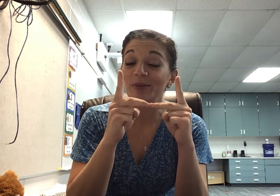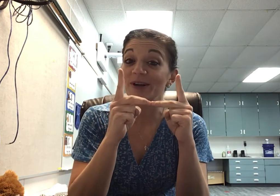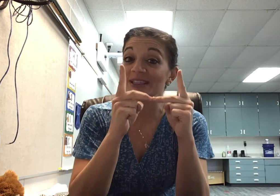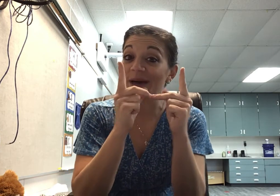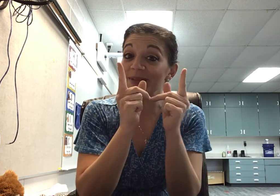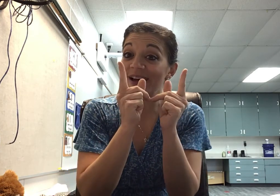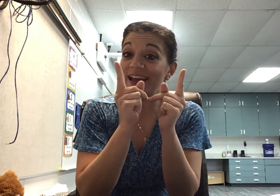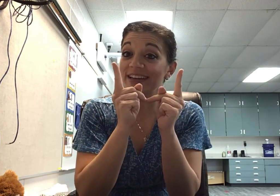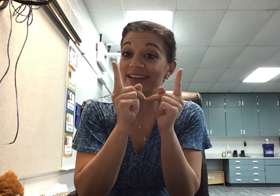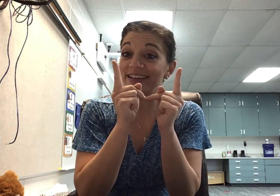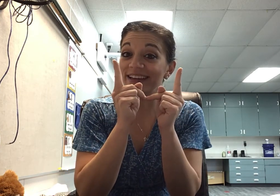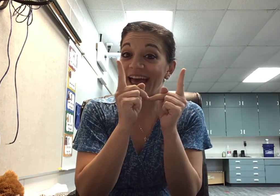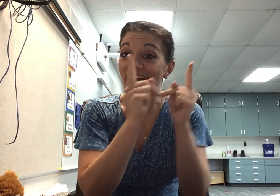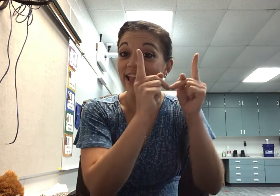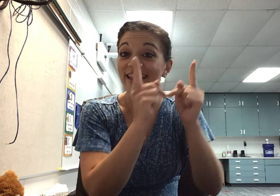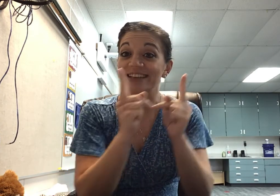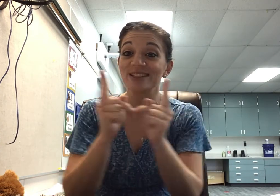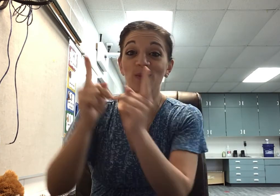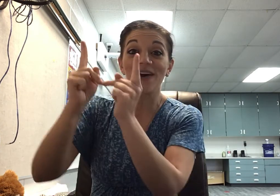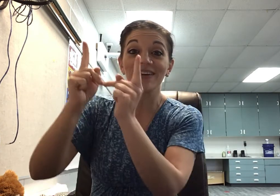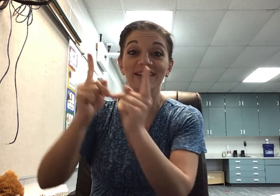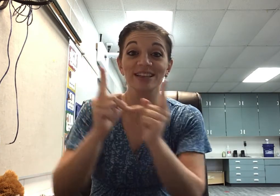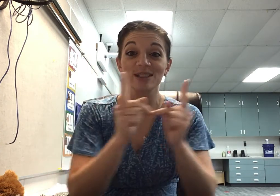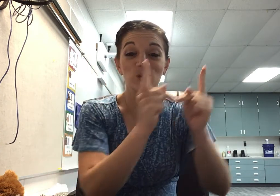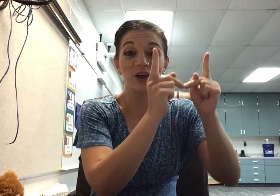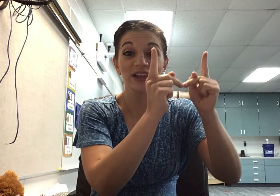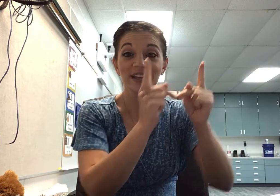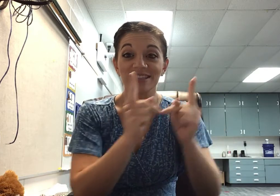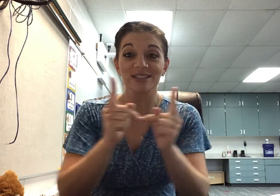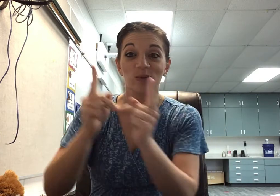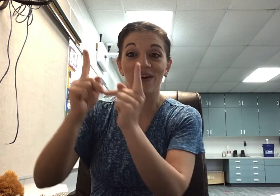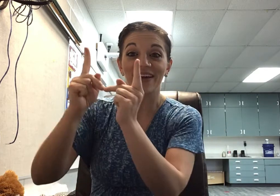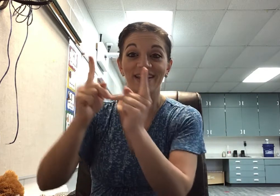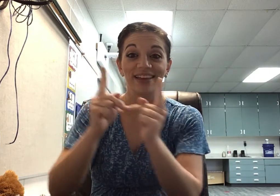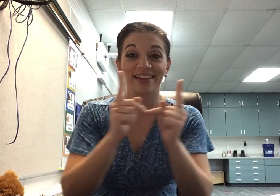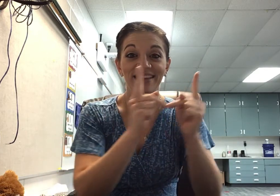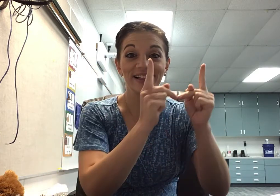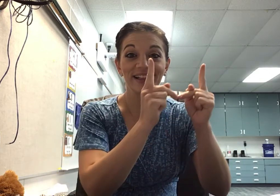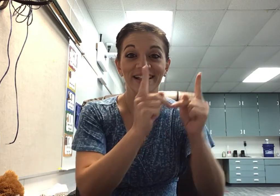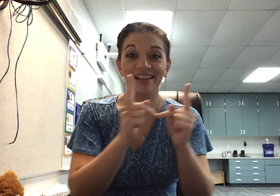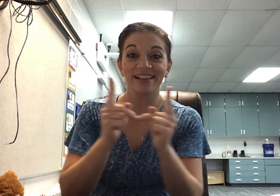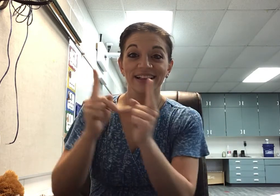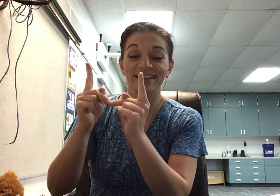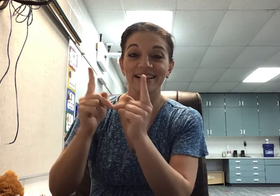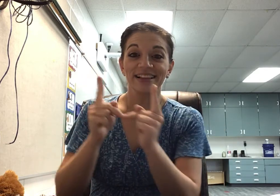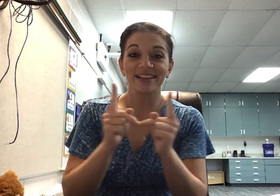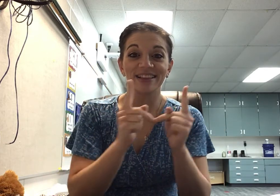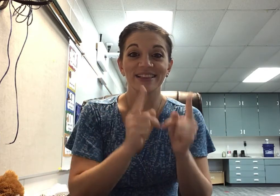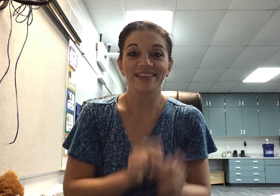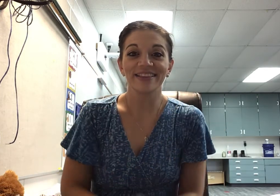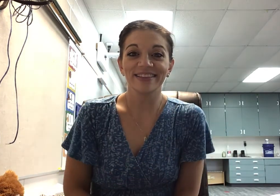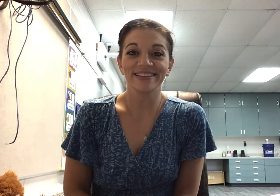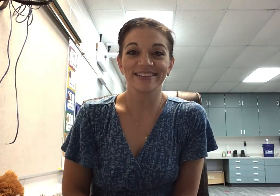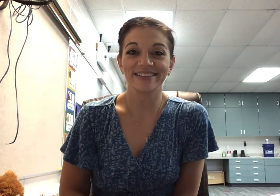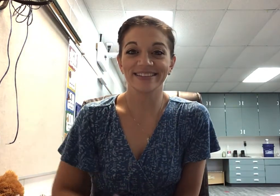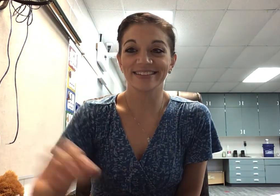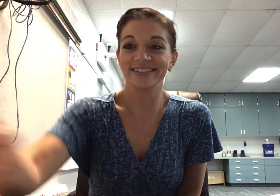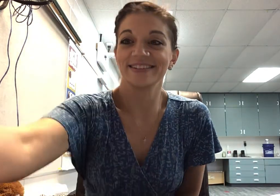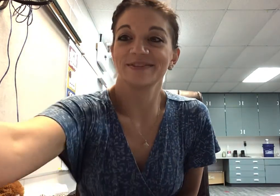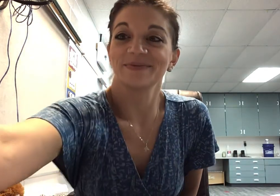birds hopped on two they swung, swung, swung. So that a girl,